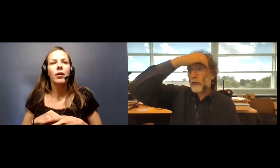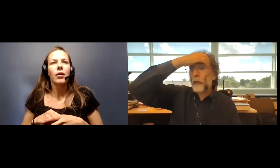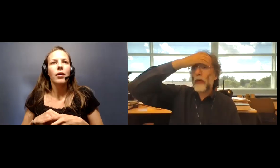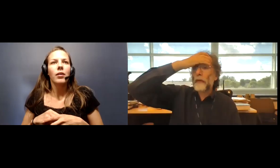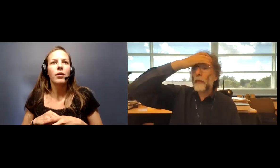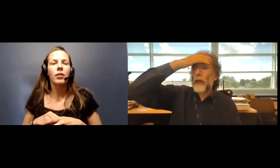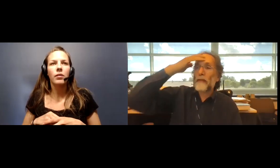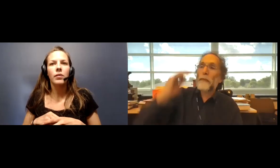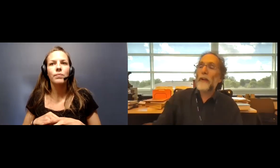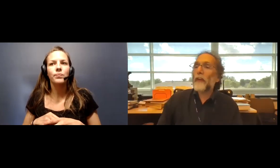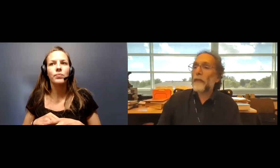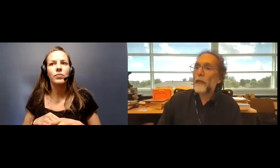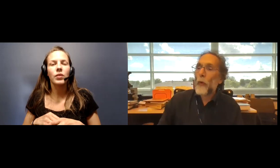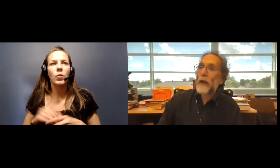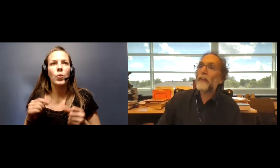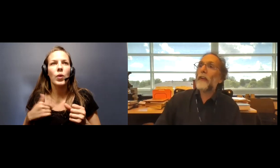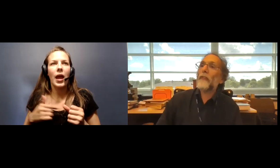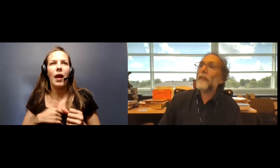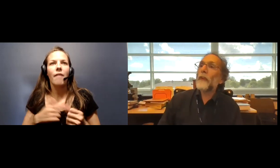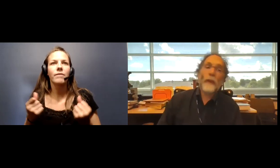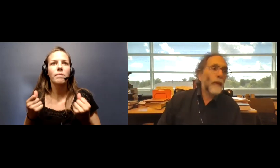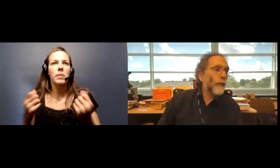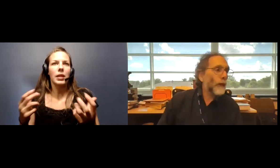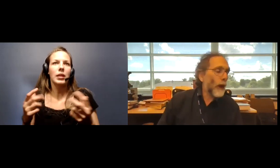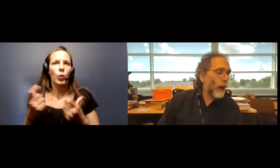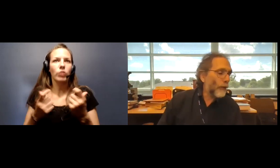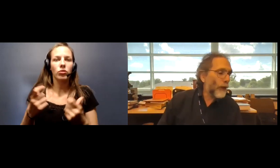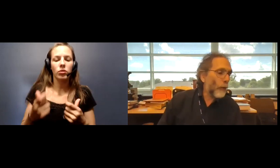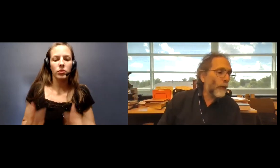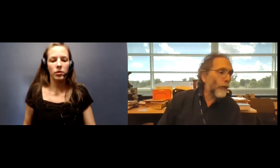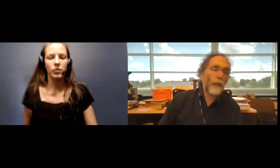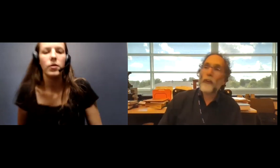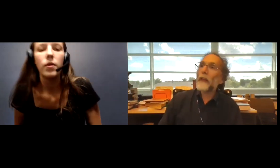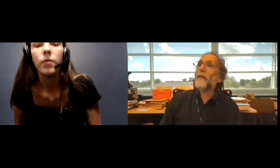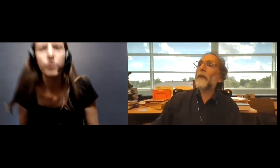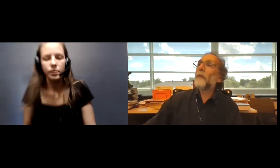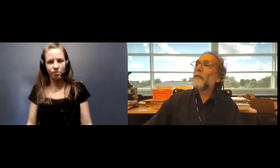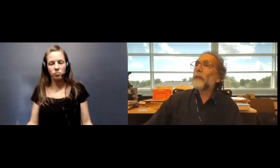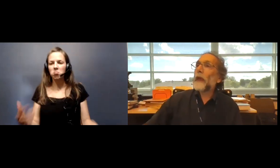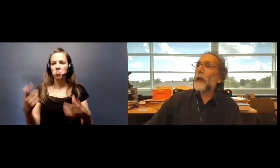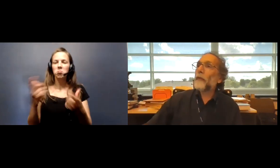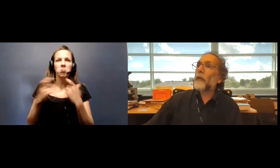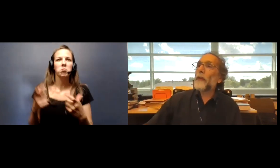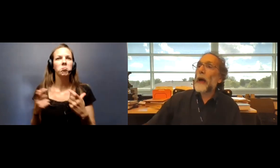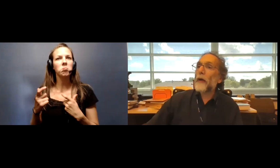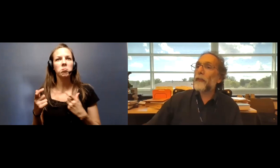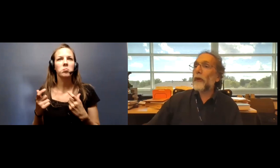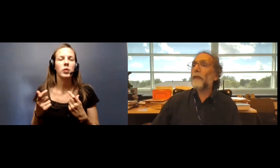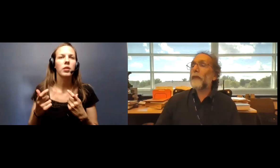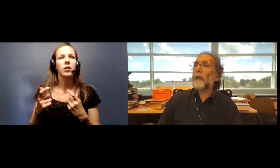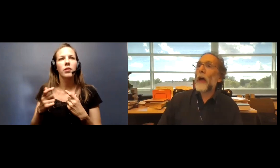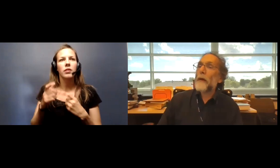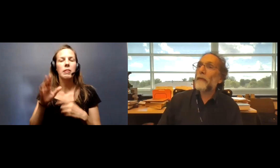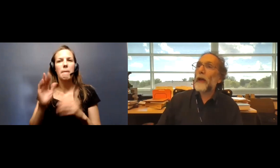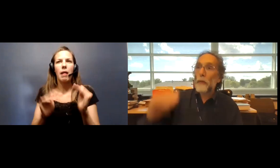So we have a bunch of questions that we've received, and within the bounds